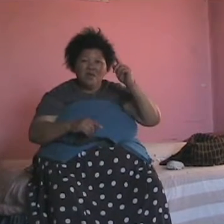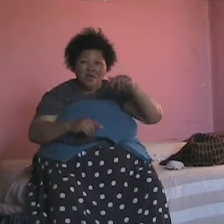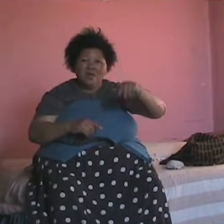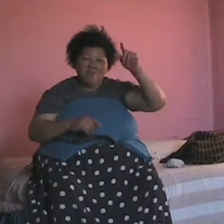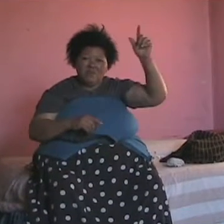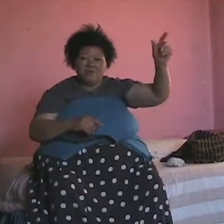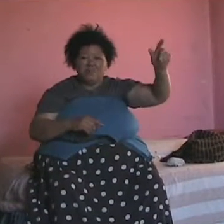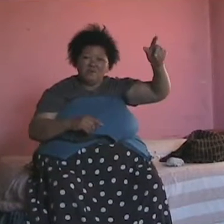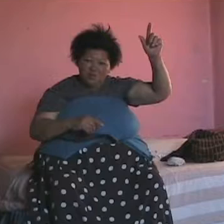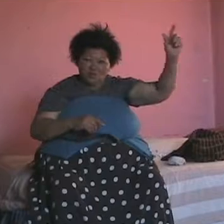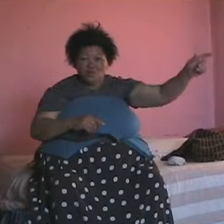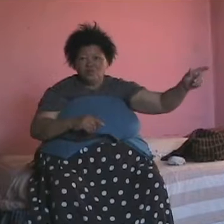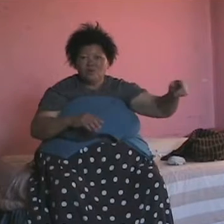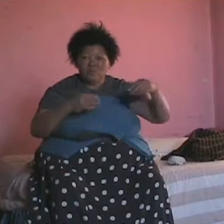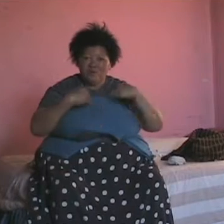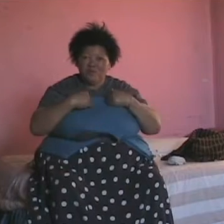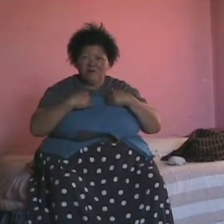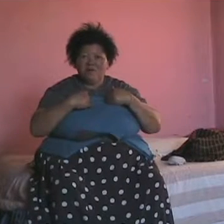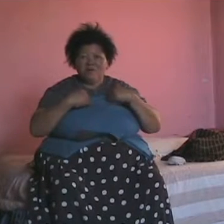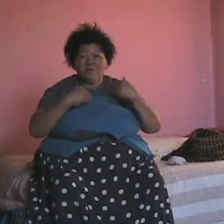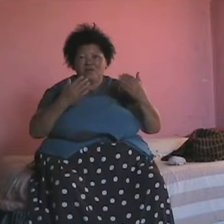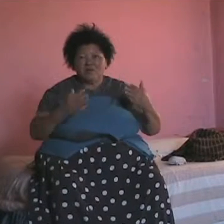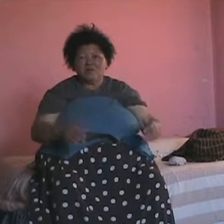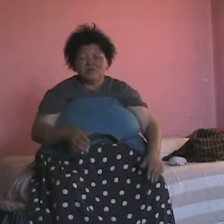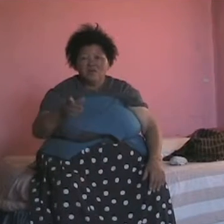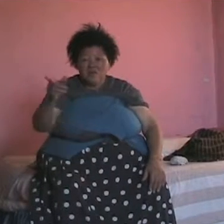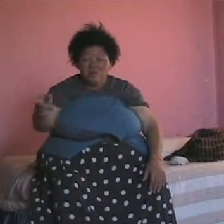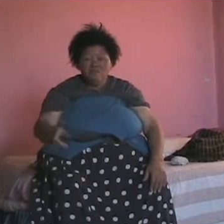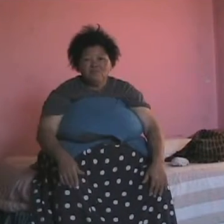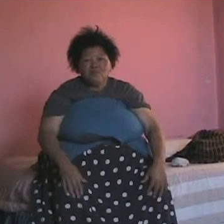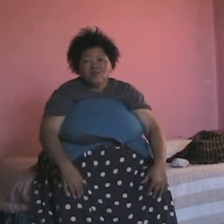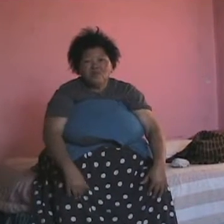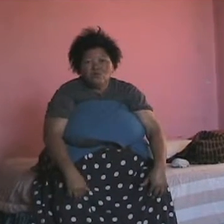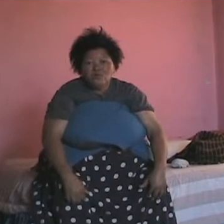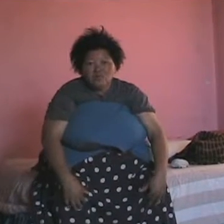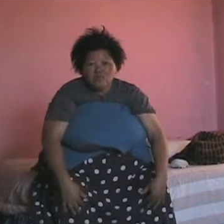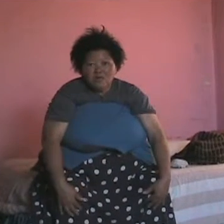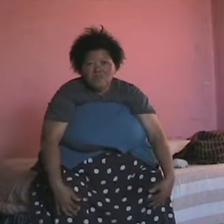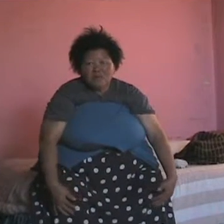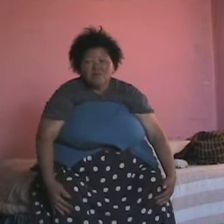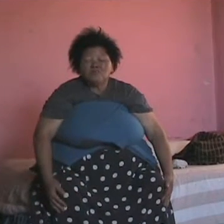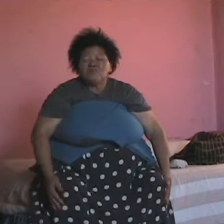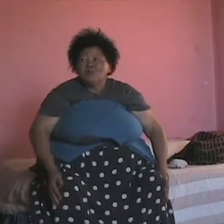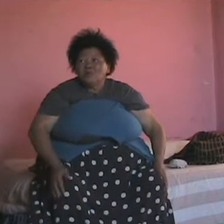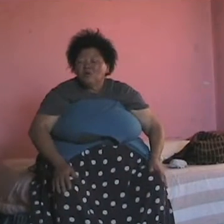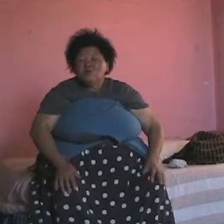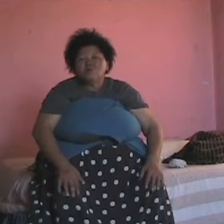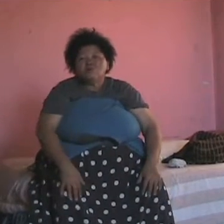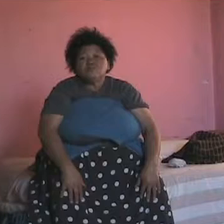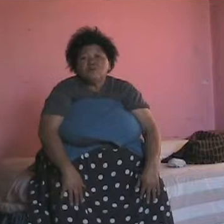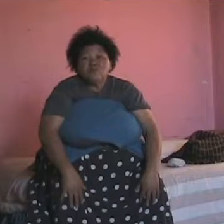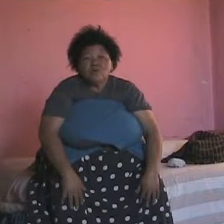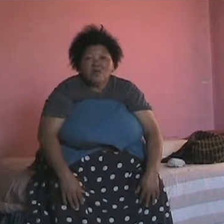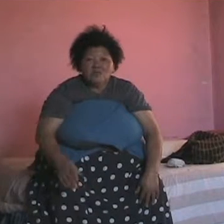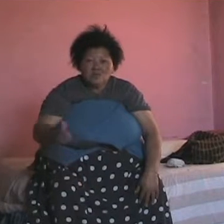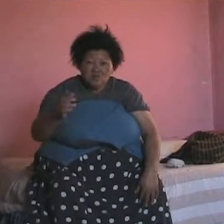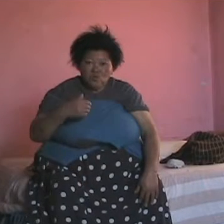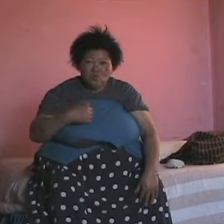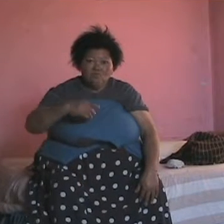Her mother's name is so-and-so. not the mother. I'm the granny. Even Kilani knows that. Her mother is somebody else. It's not me.